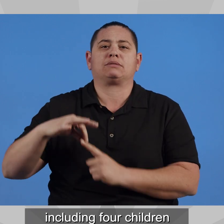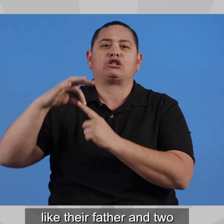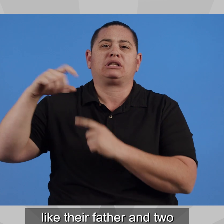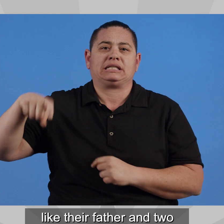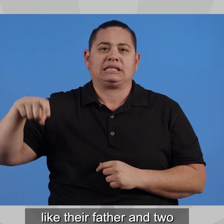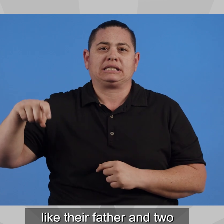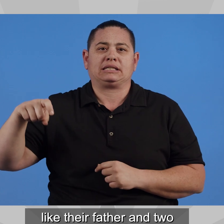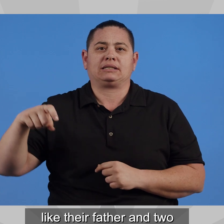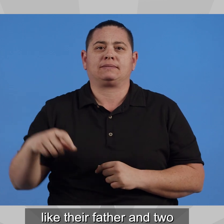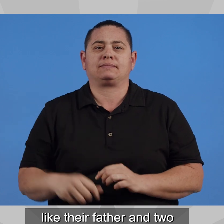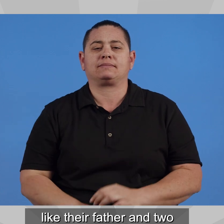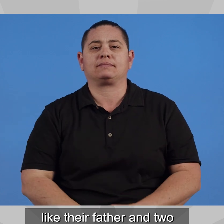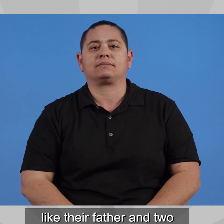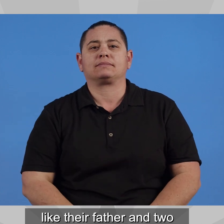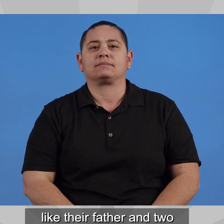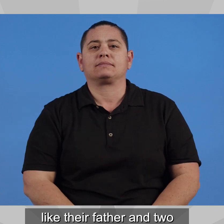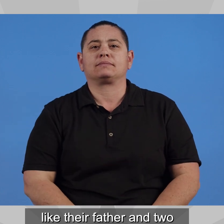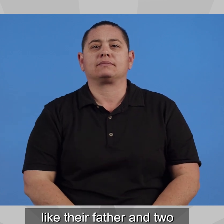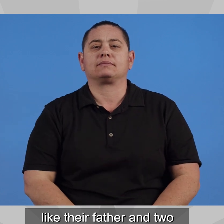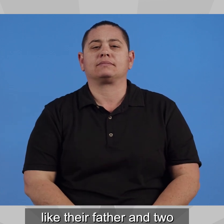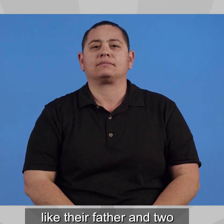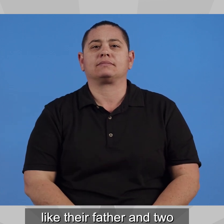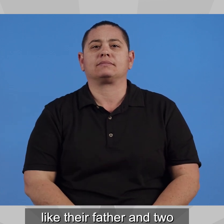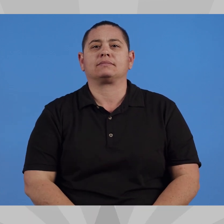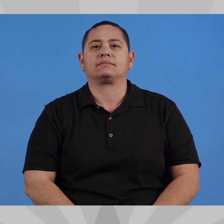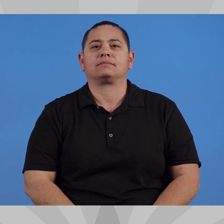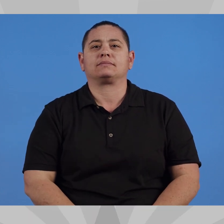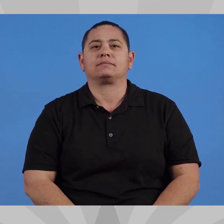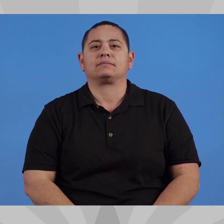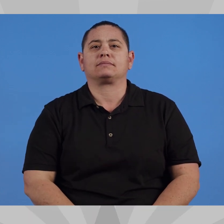enlist like their father and two children with special needs.